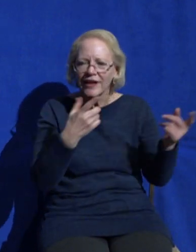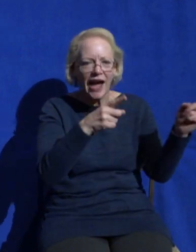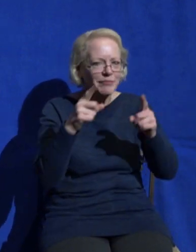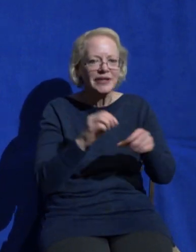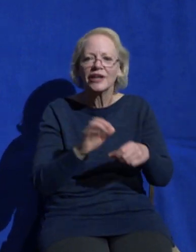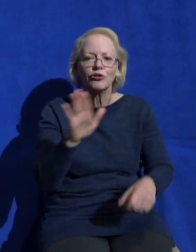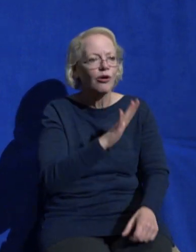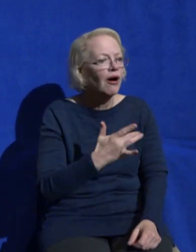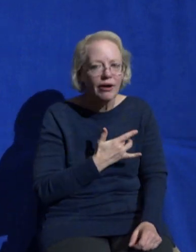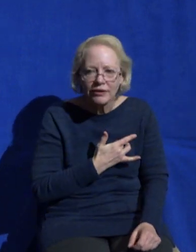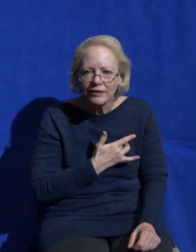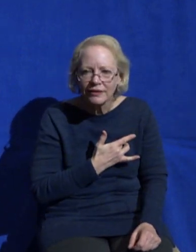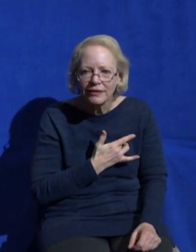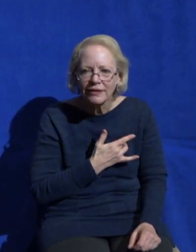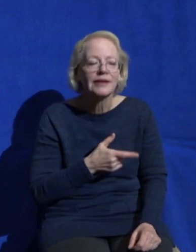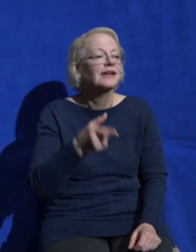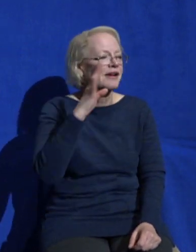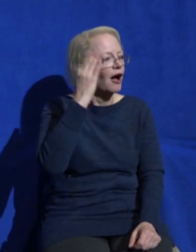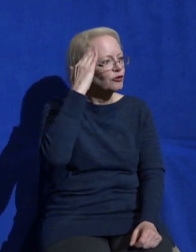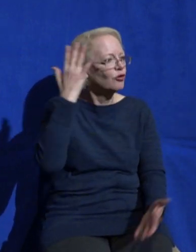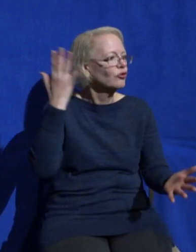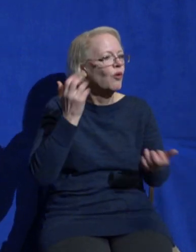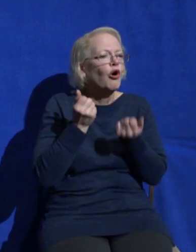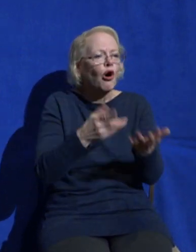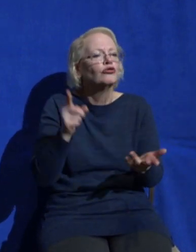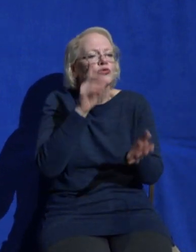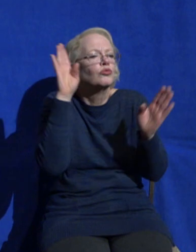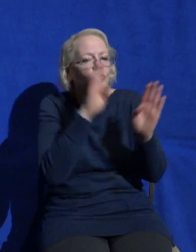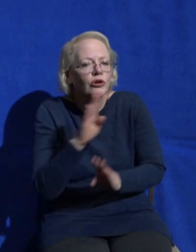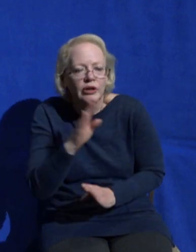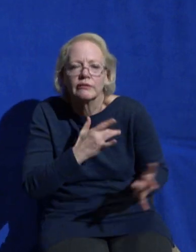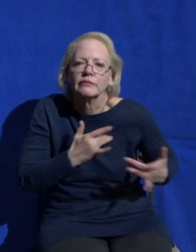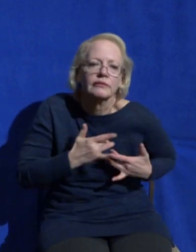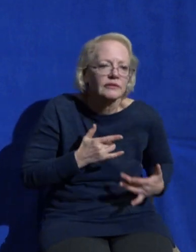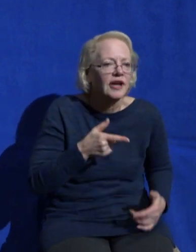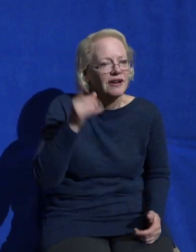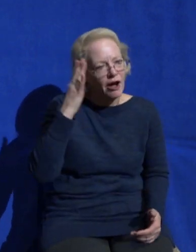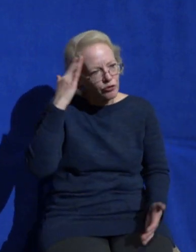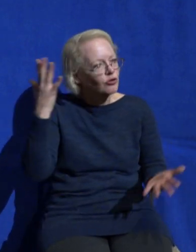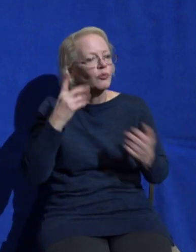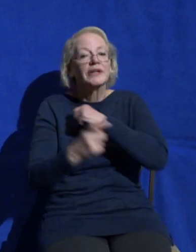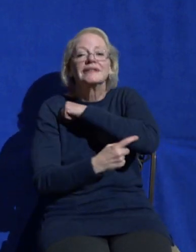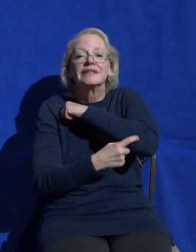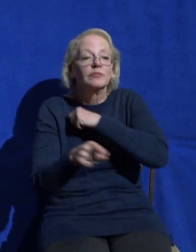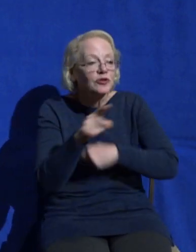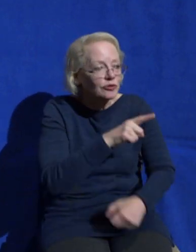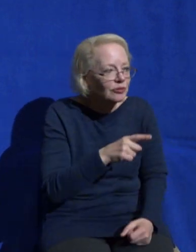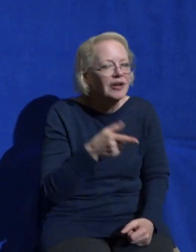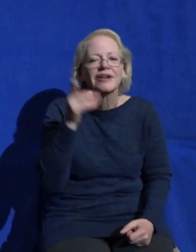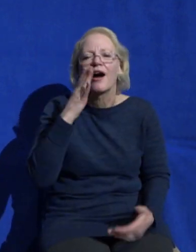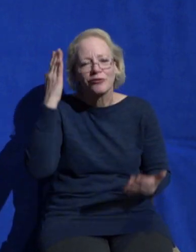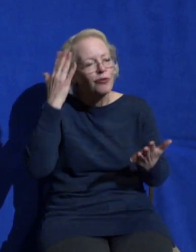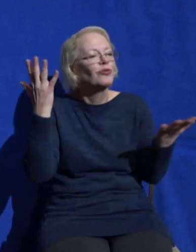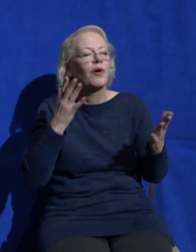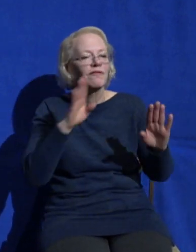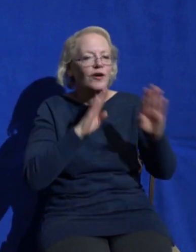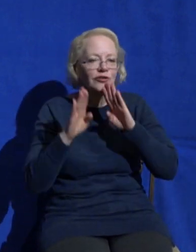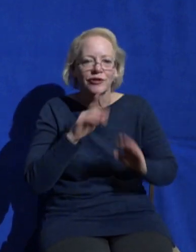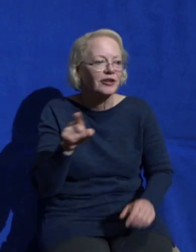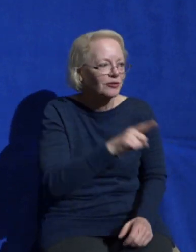you and right now in this moment he loves you he is glad to be here